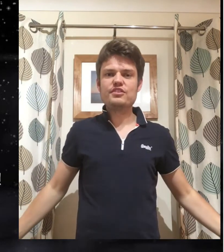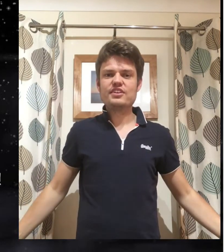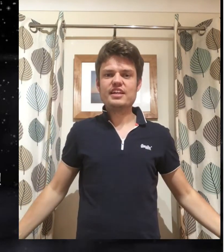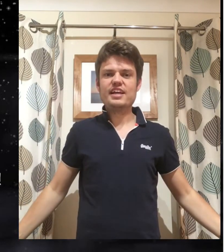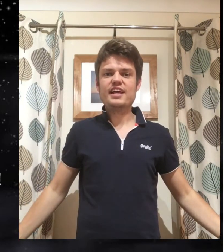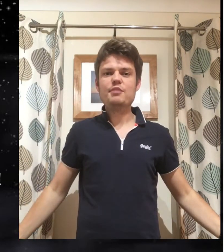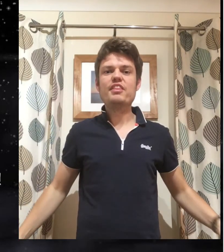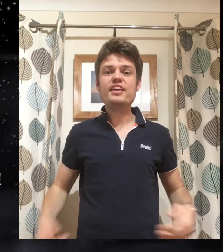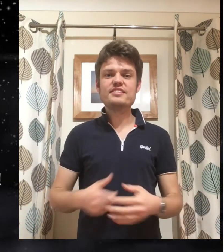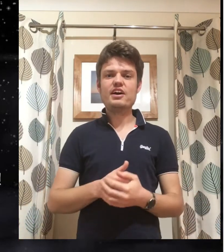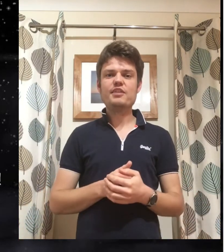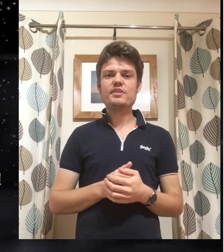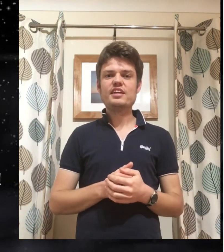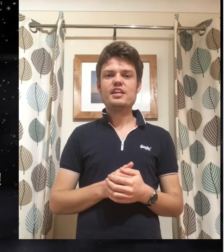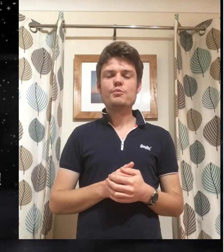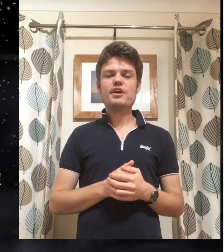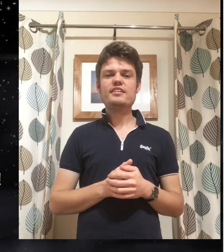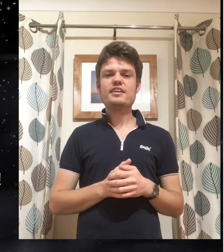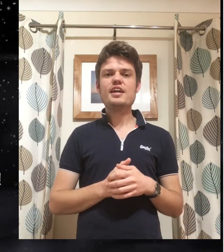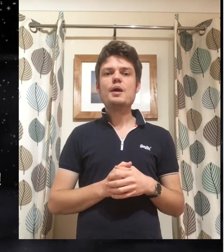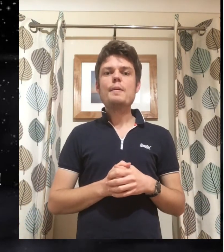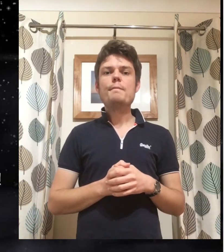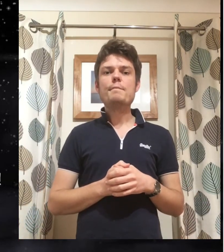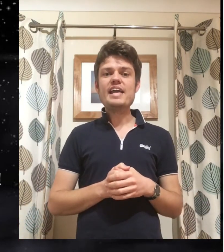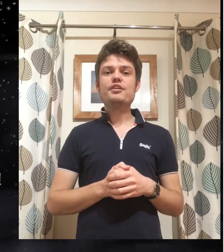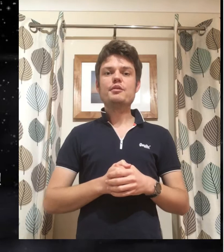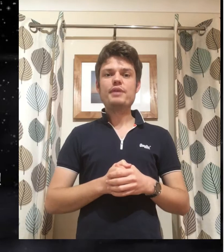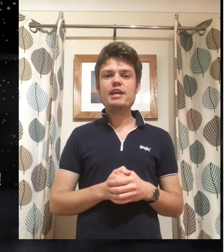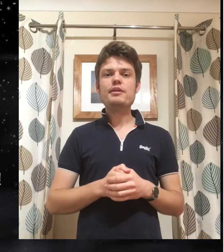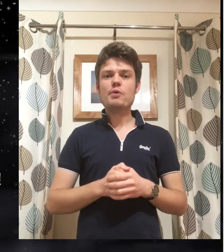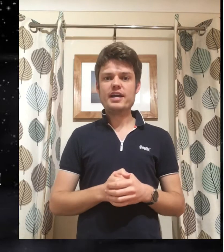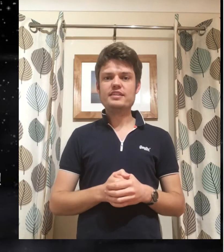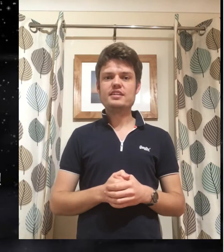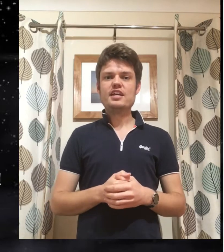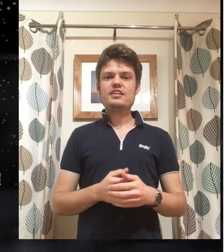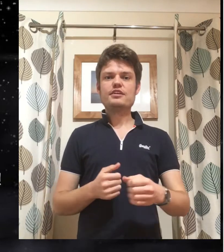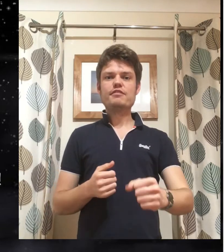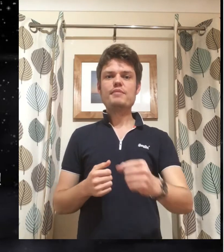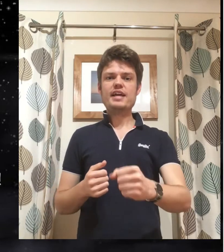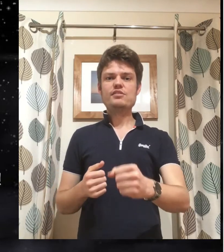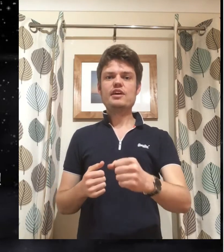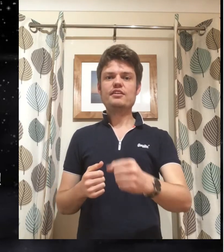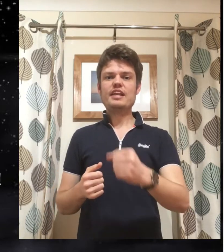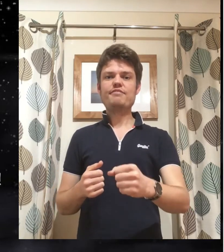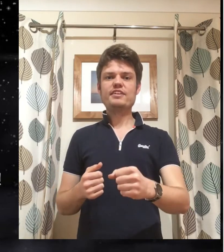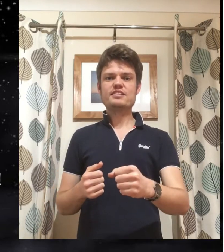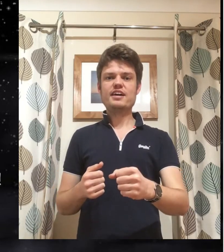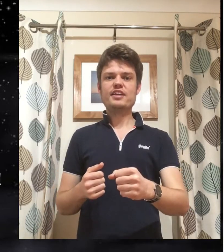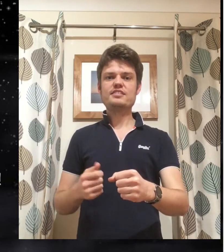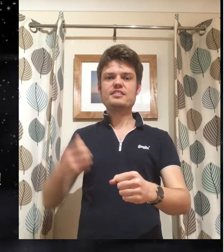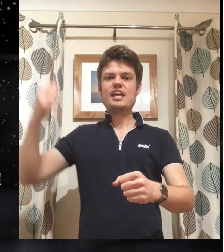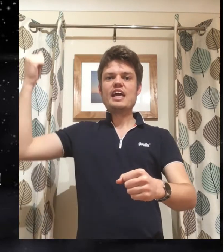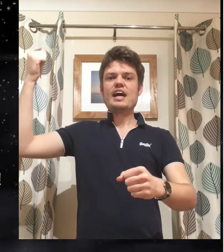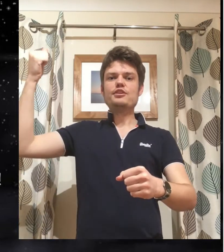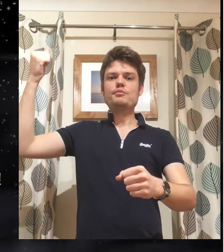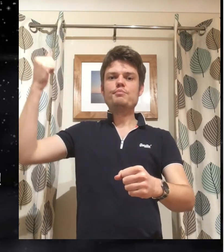don't again but this time we're going to say make the baby wait so for make you get your left fist like